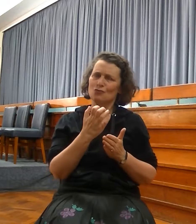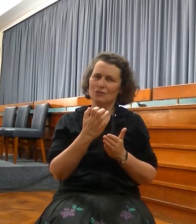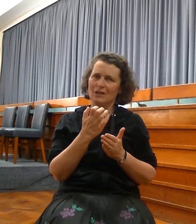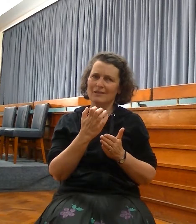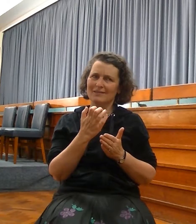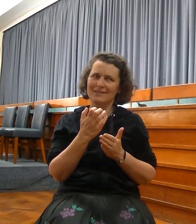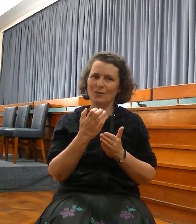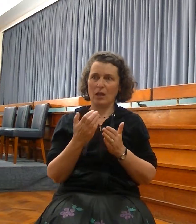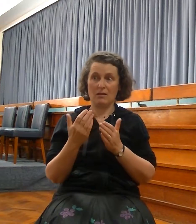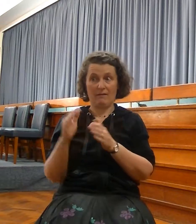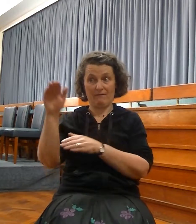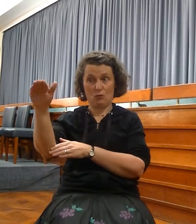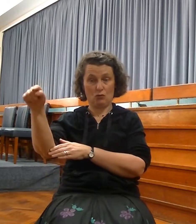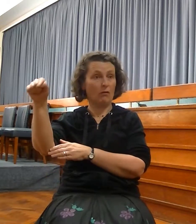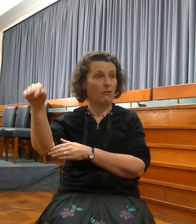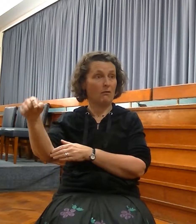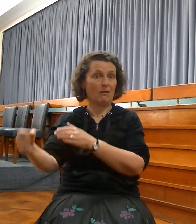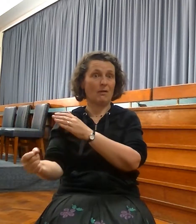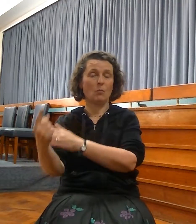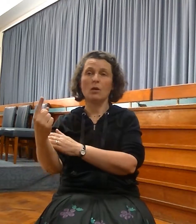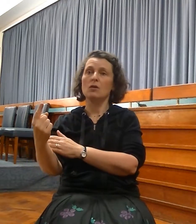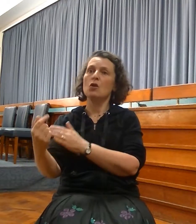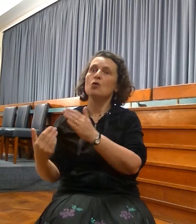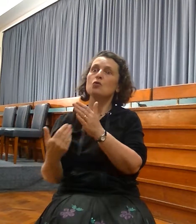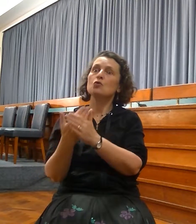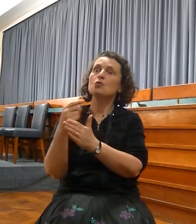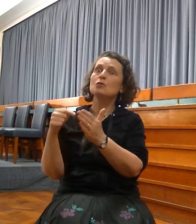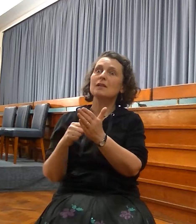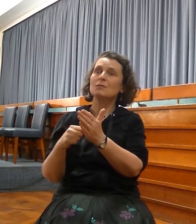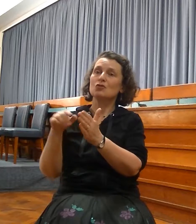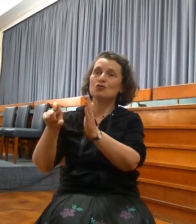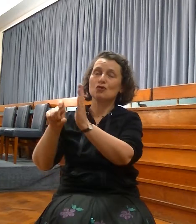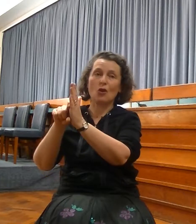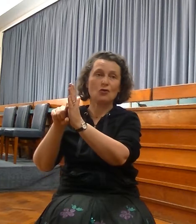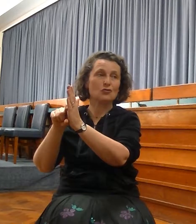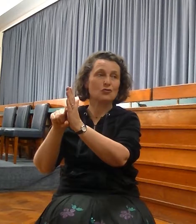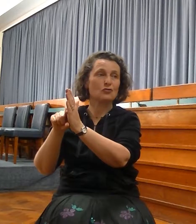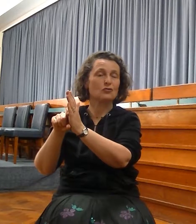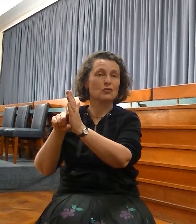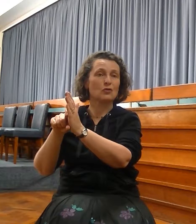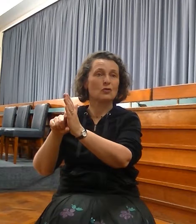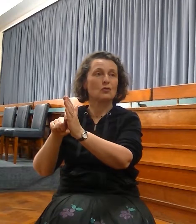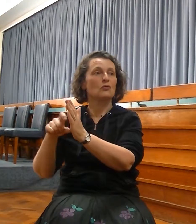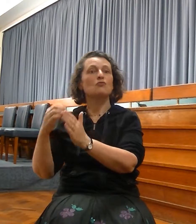There is no barrier, no division. The Gentiles are in the same body and the same church.